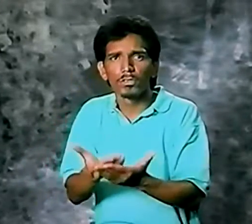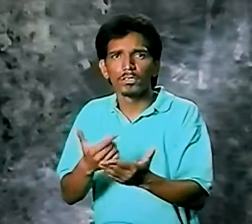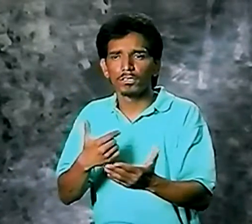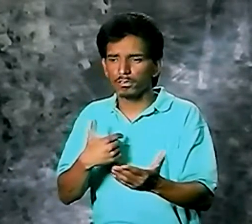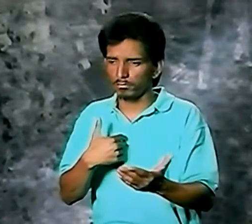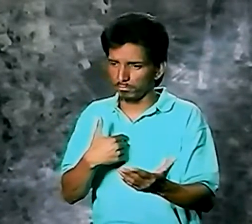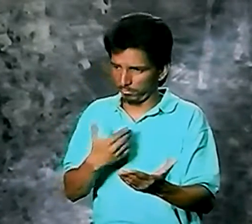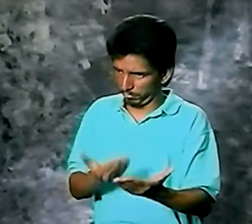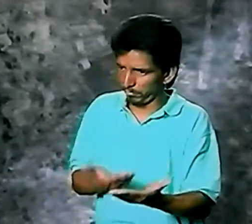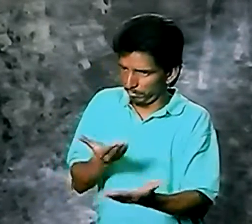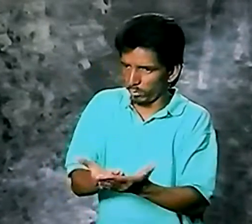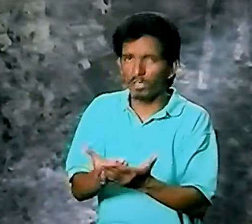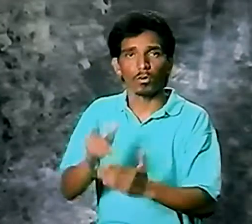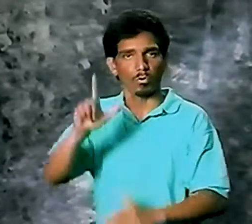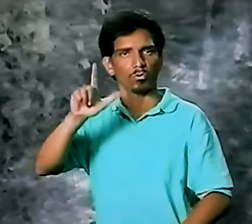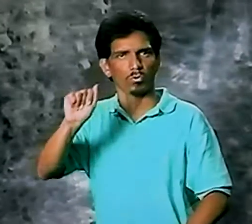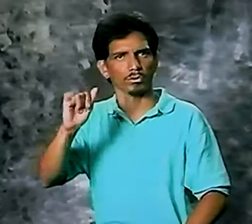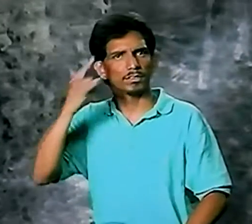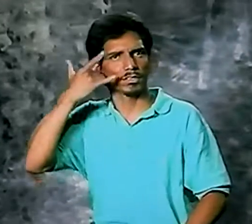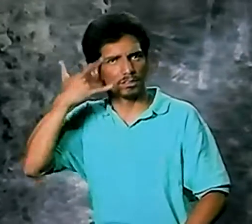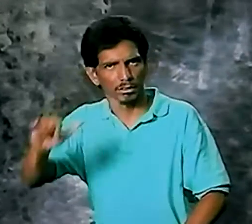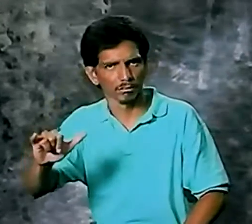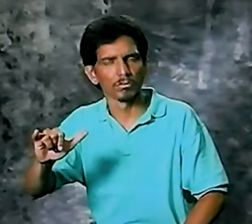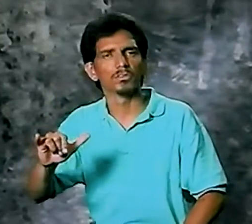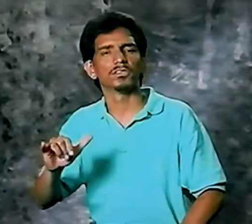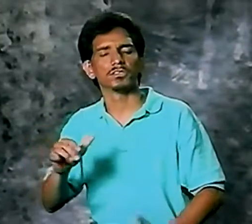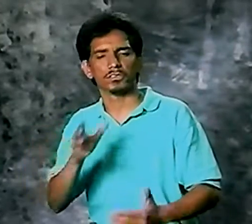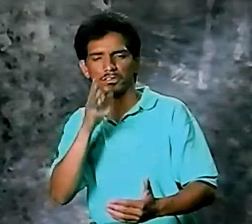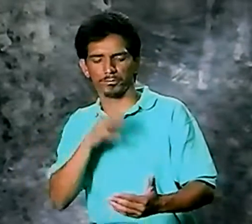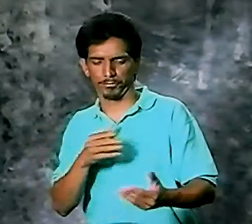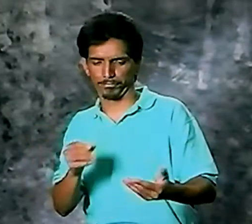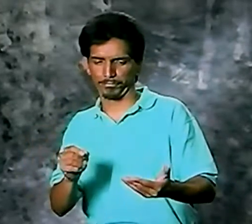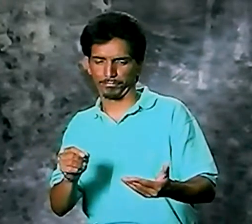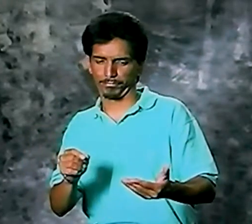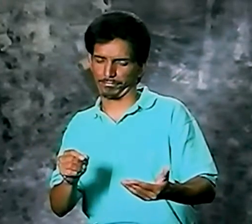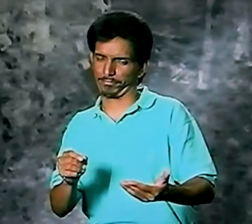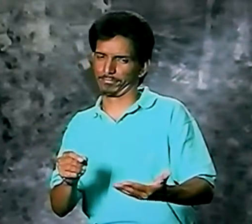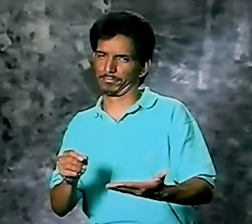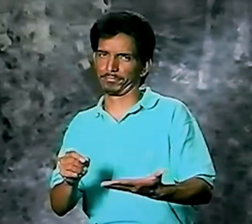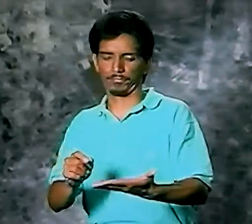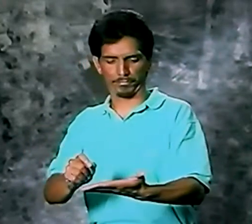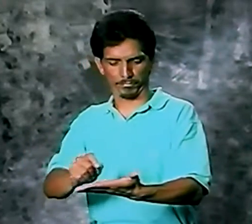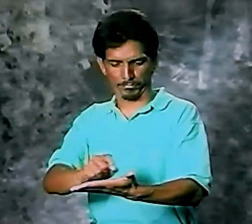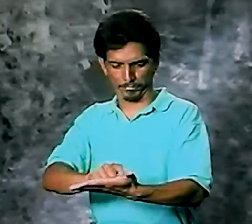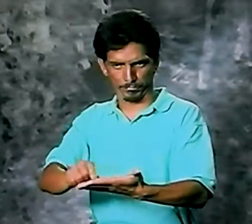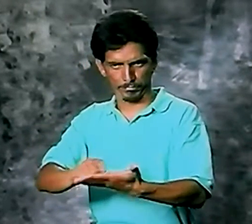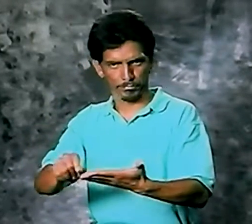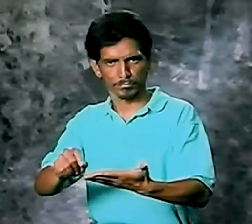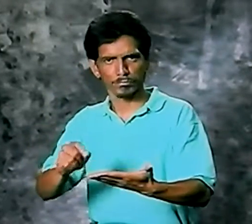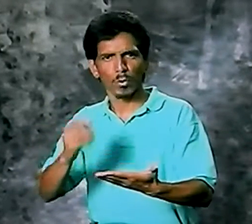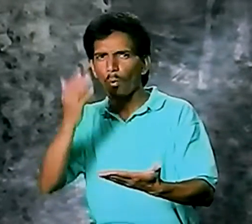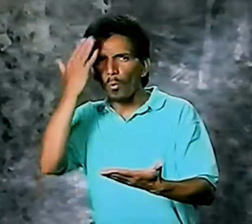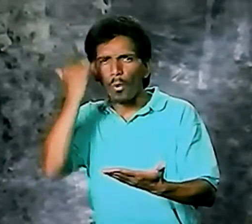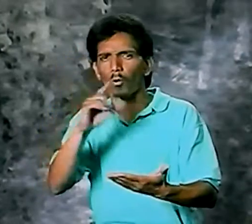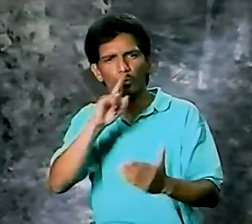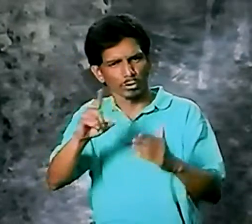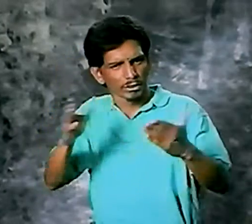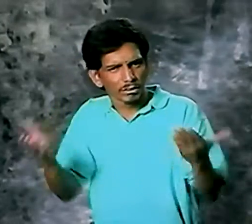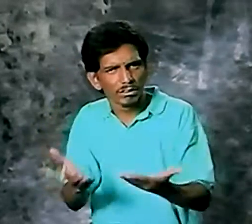where's your proof of identification? And I said, it's my Los Angeles, you know, California driver's license. And she says, why are